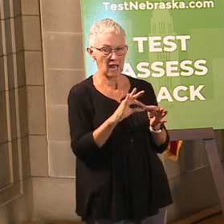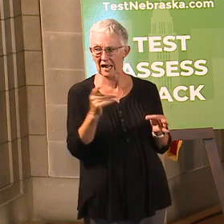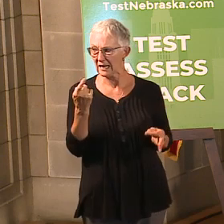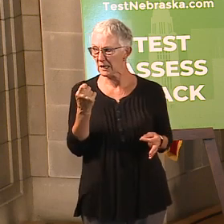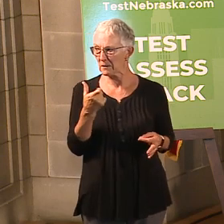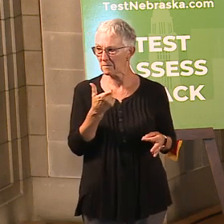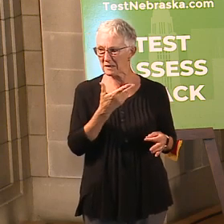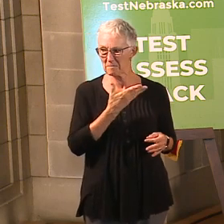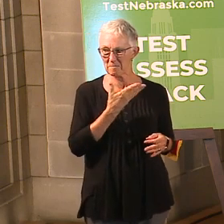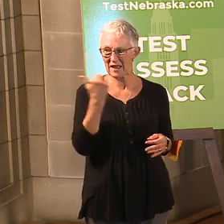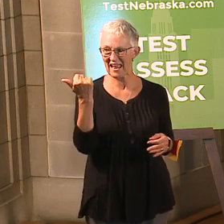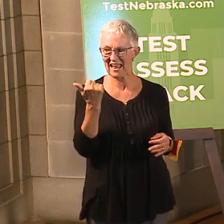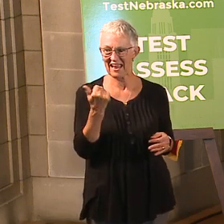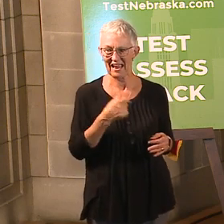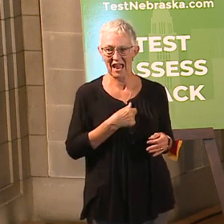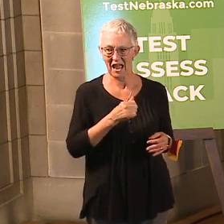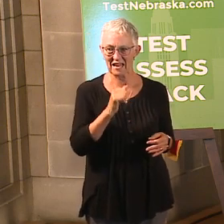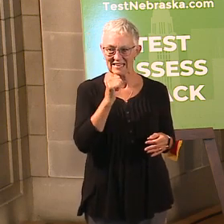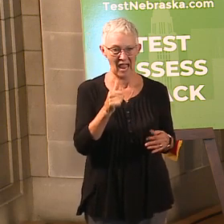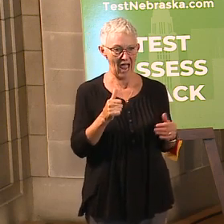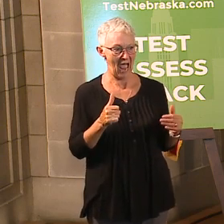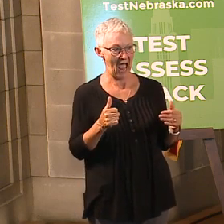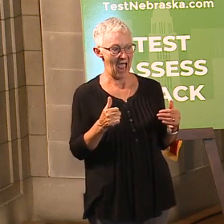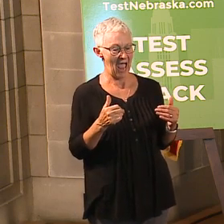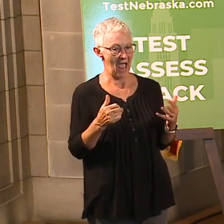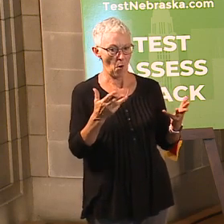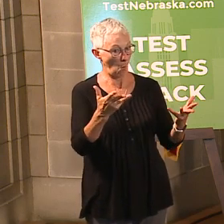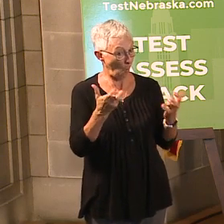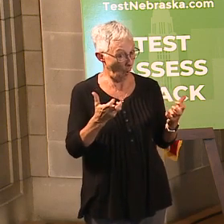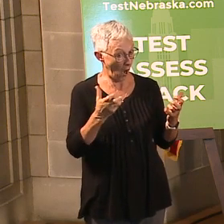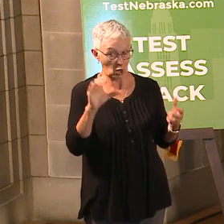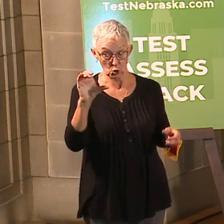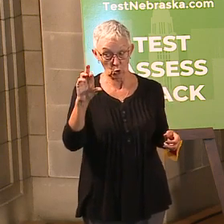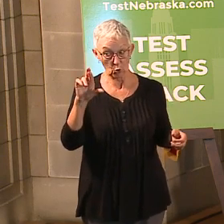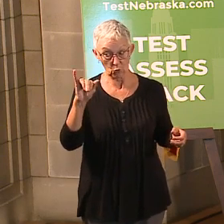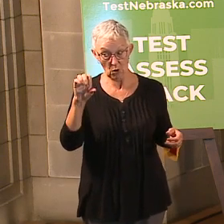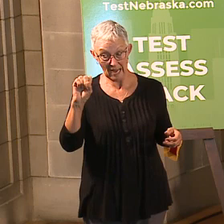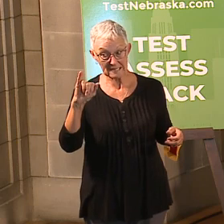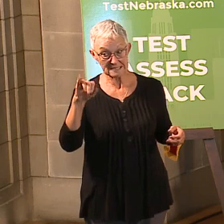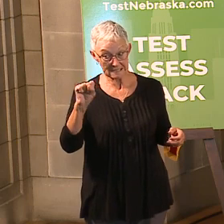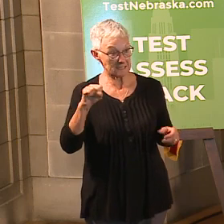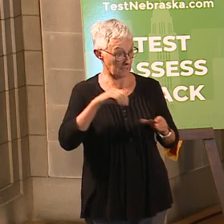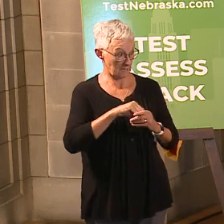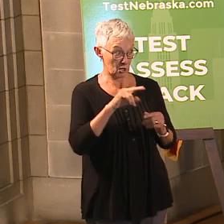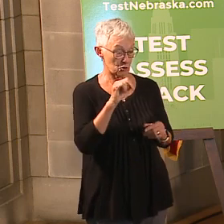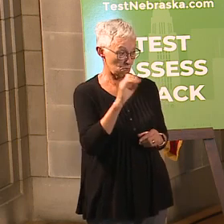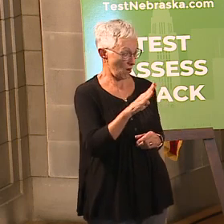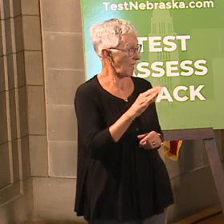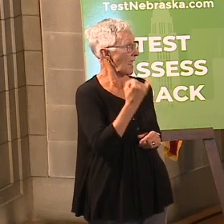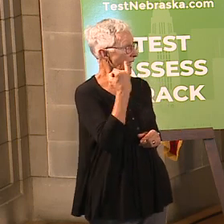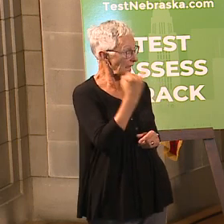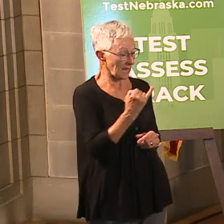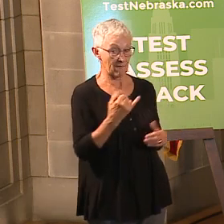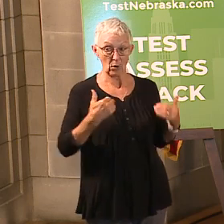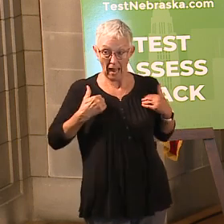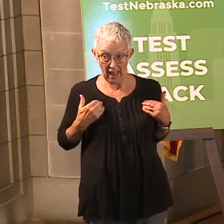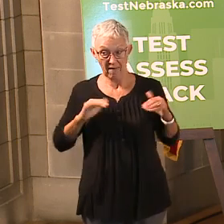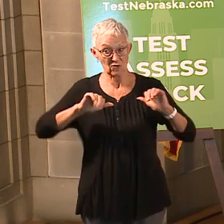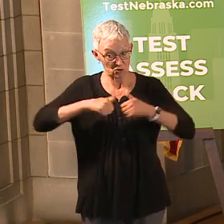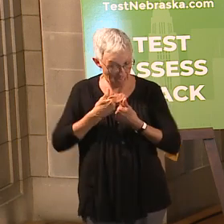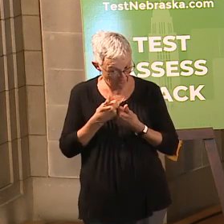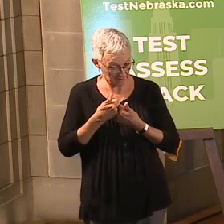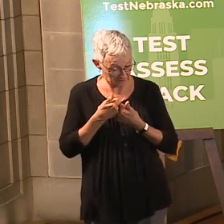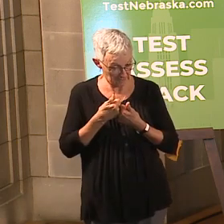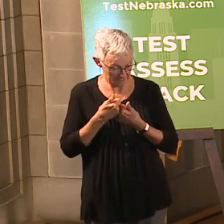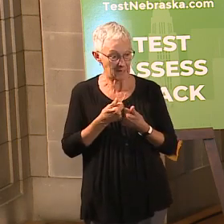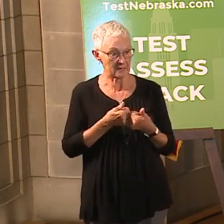just, like, I'm not looking to have a crisis in Nebraska, just so you know. But, you know, if we have to go through challenging times, this is a great place to do it. think Gina said